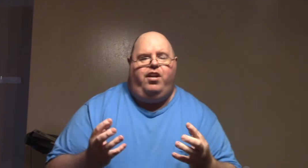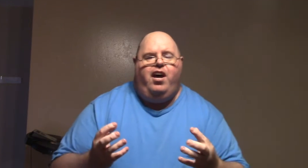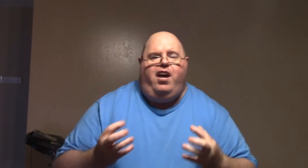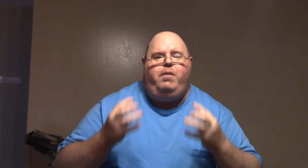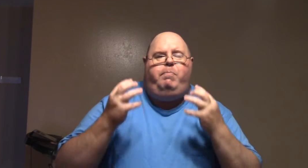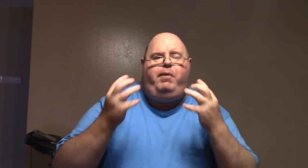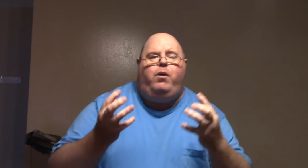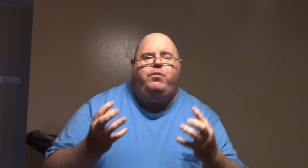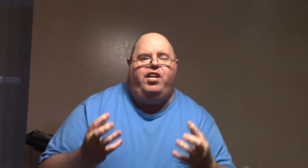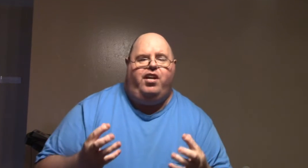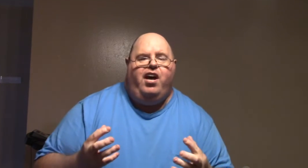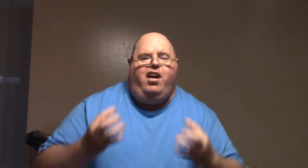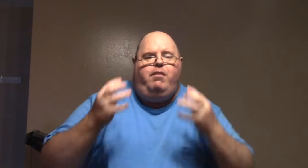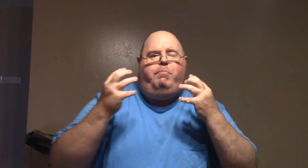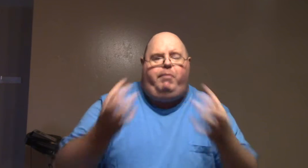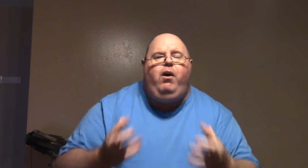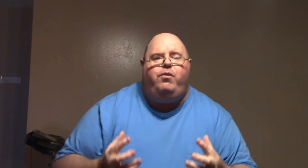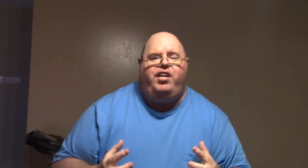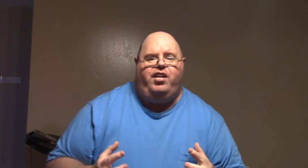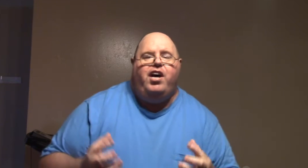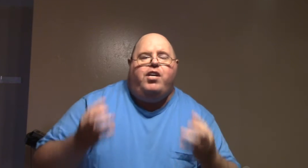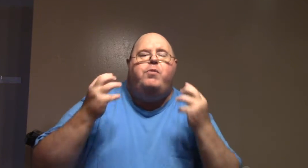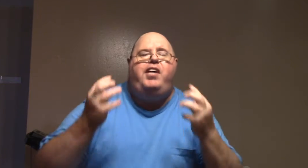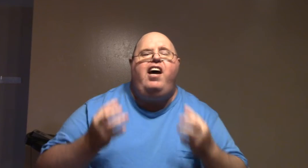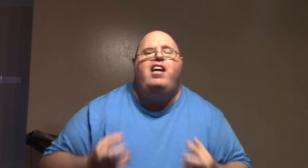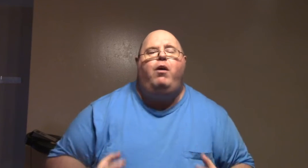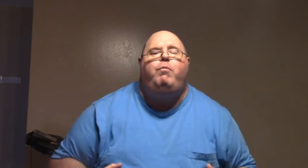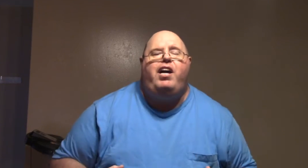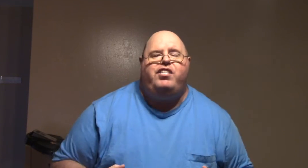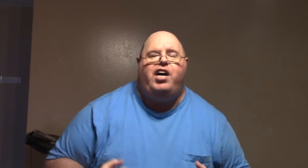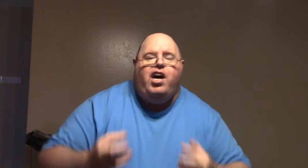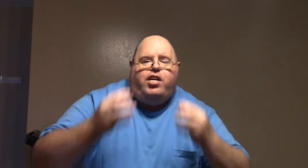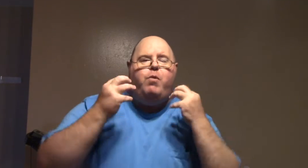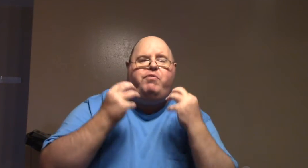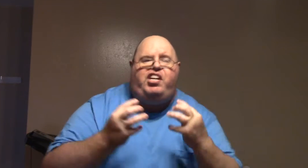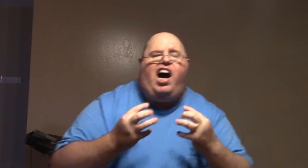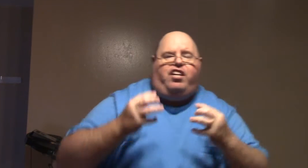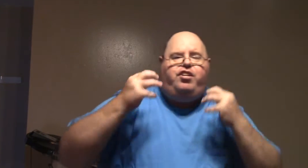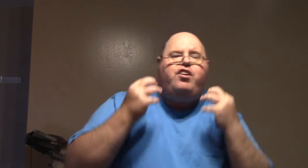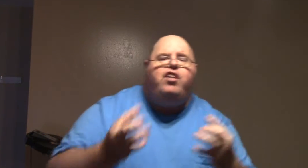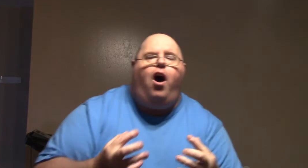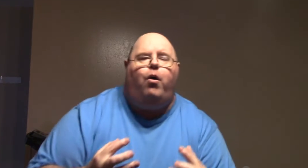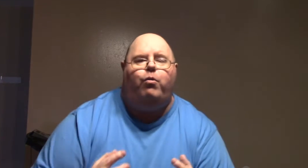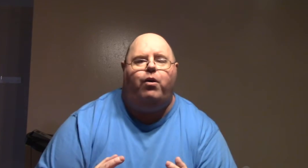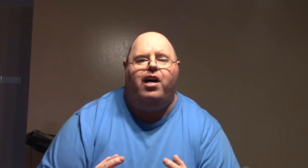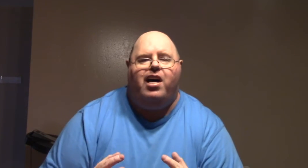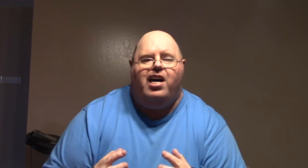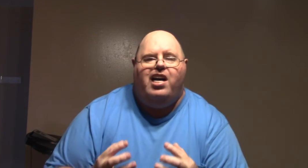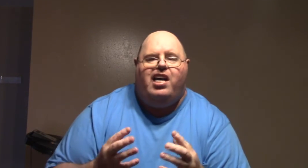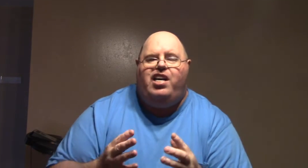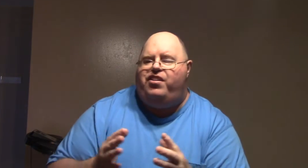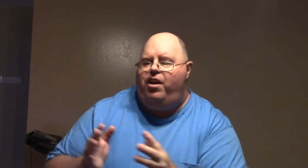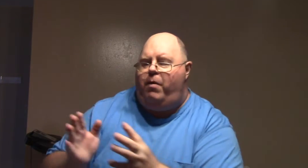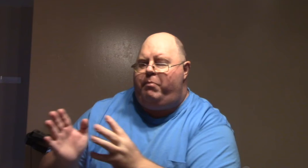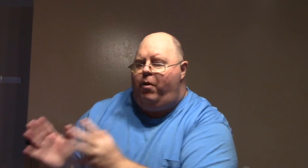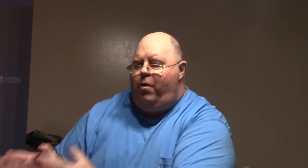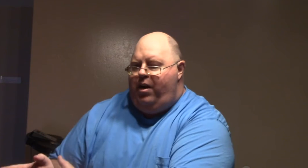and building and building! You cannot wait! You've got to know! Is it a boy?